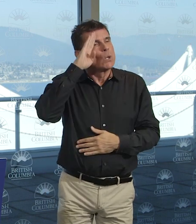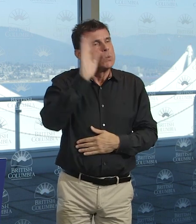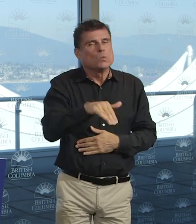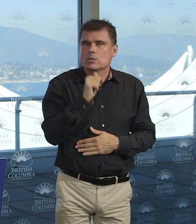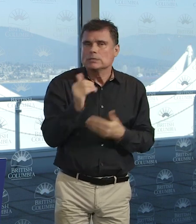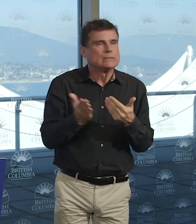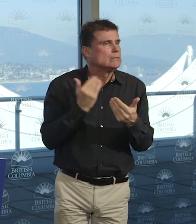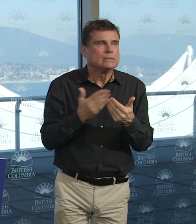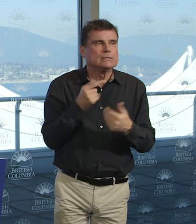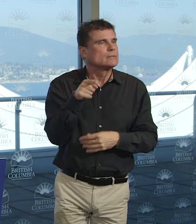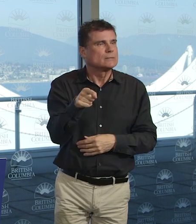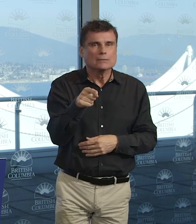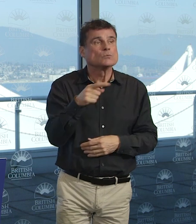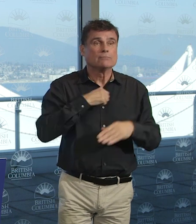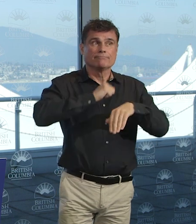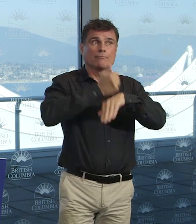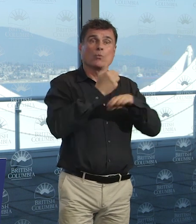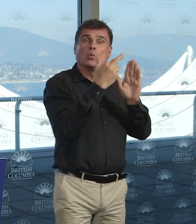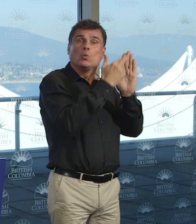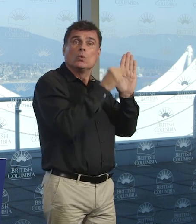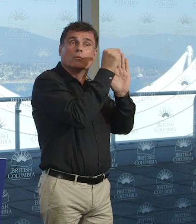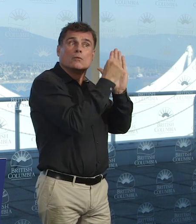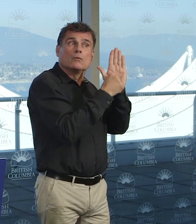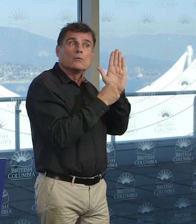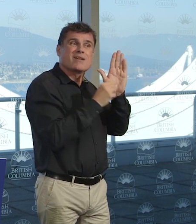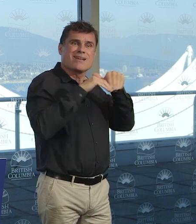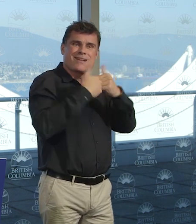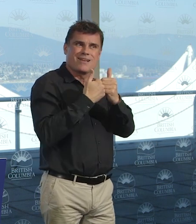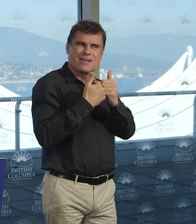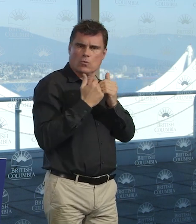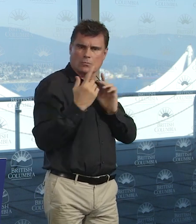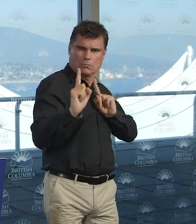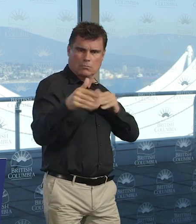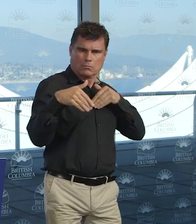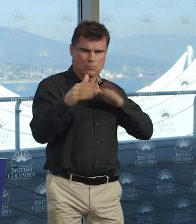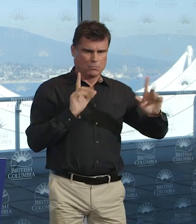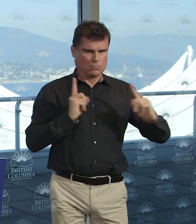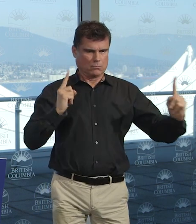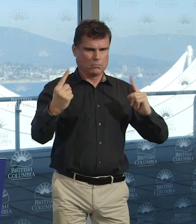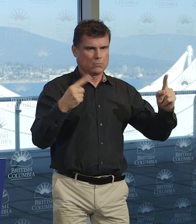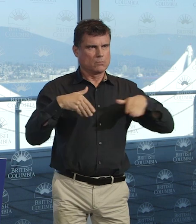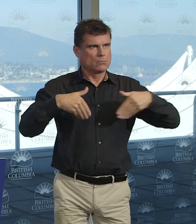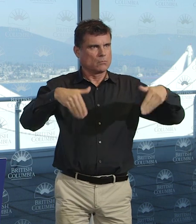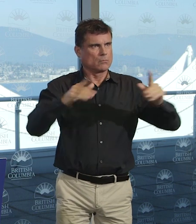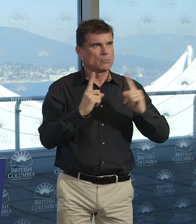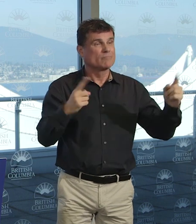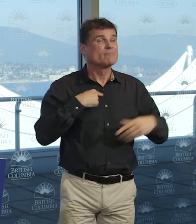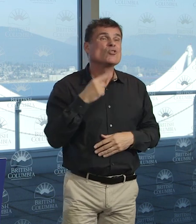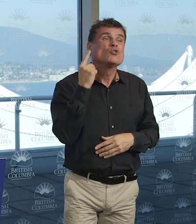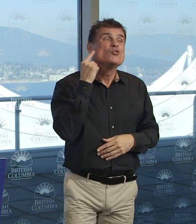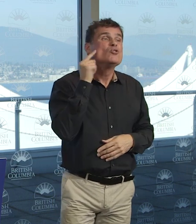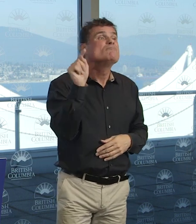restaurant. And it is becoming obvious, as it has to many of the municipalities around here, that this is a very challenging thing to do.